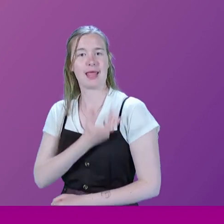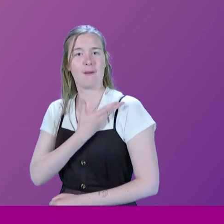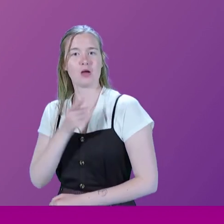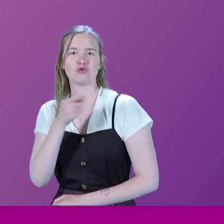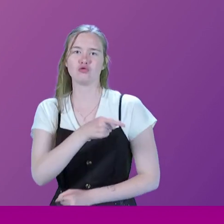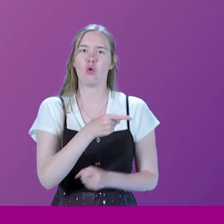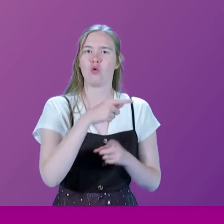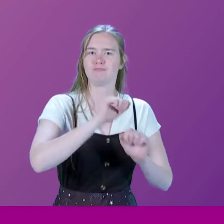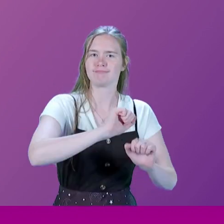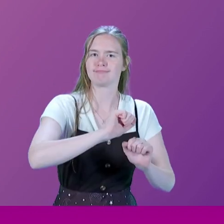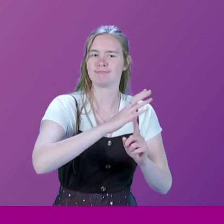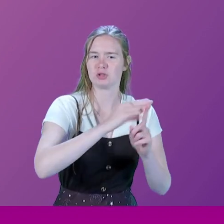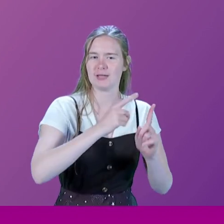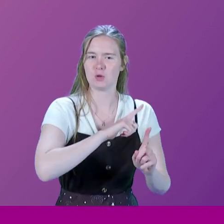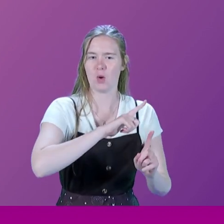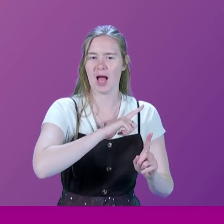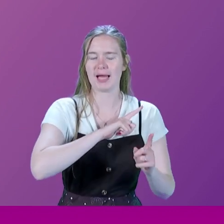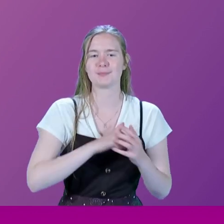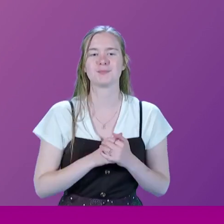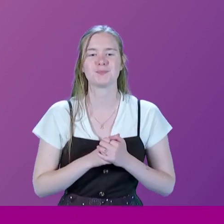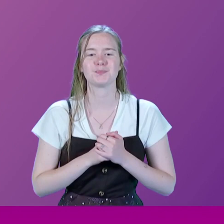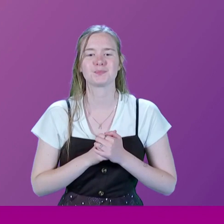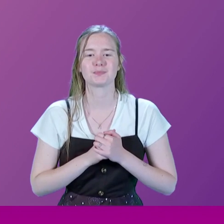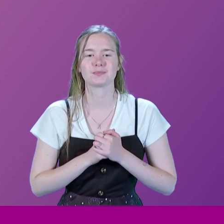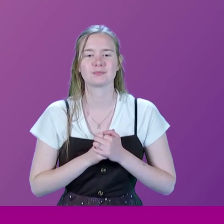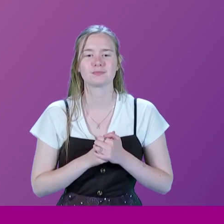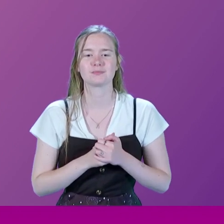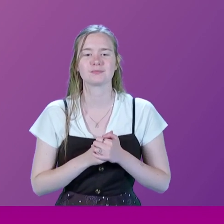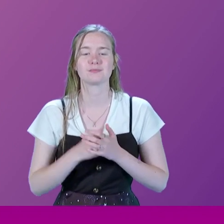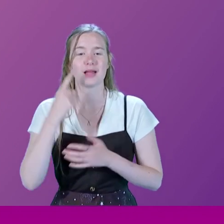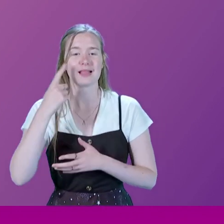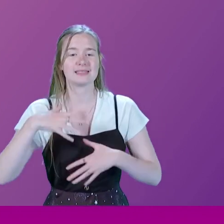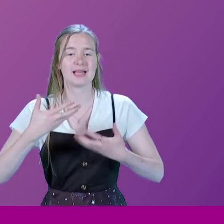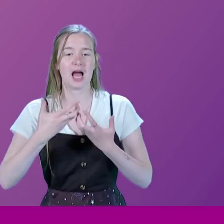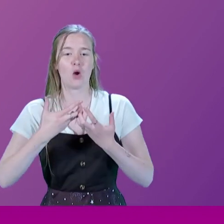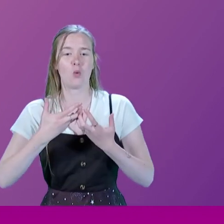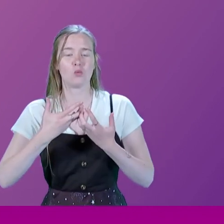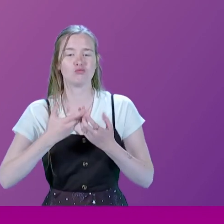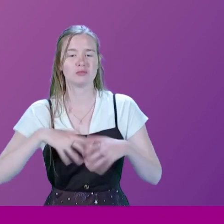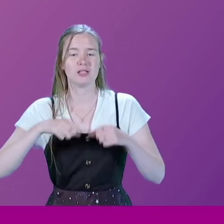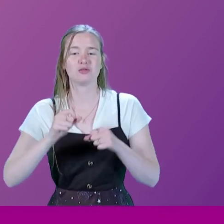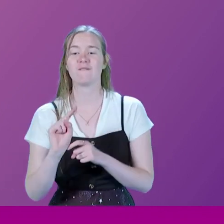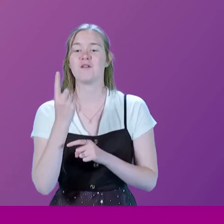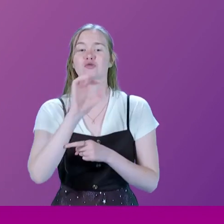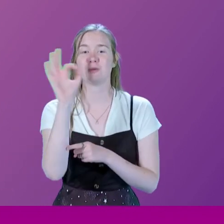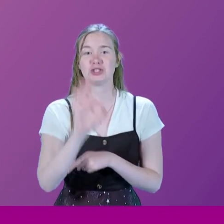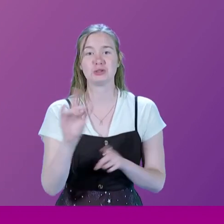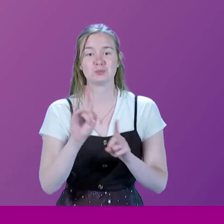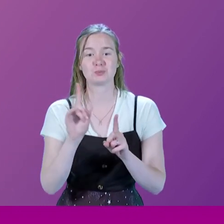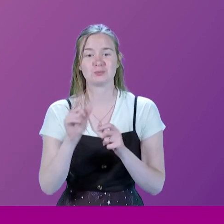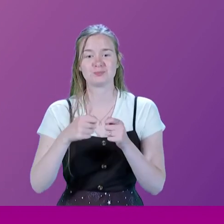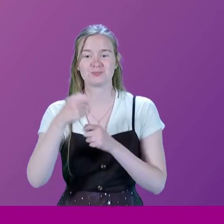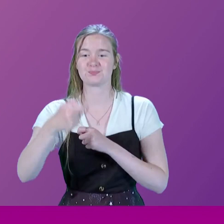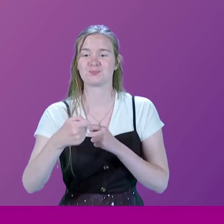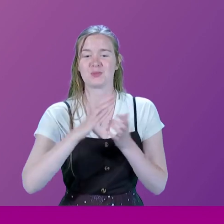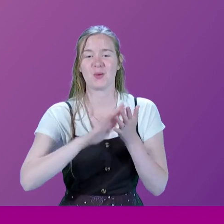So one, I'm sort of getting confused. I think that's how we'll start. We might just go back to individual questions. But so, Michael, the first question was on the extension to Hoyk.